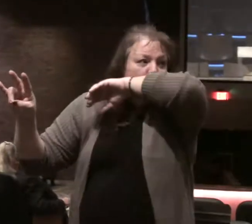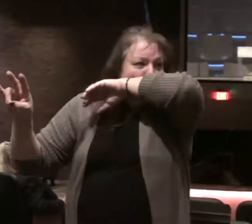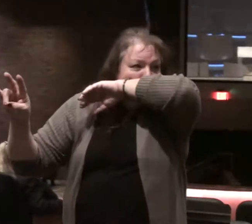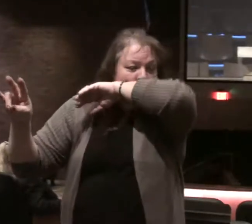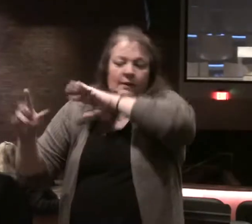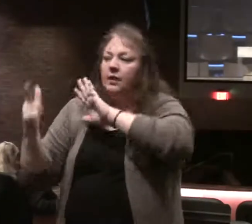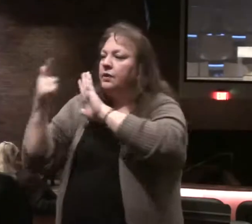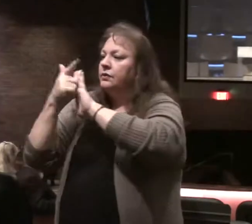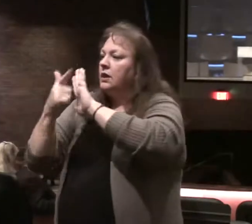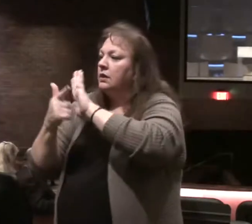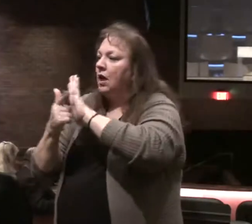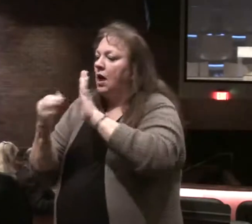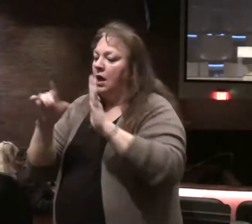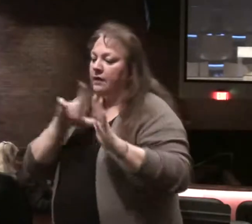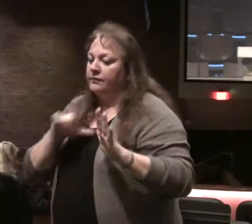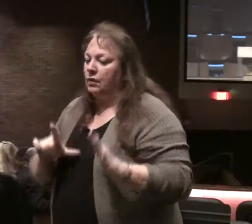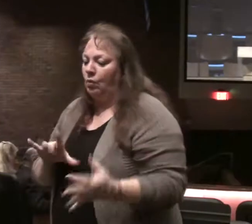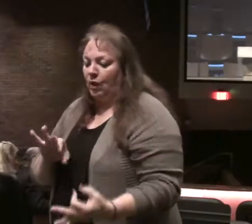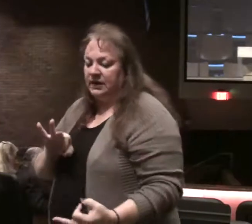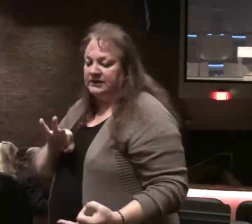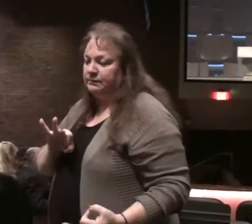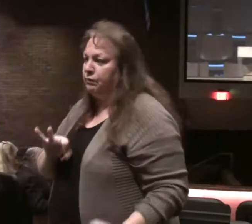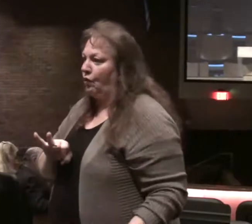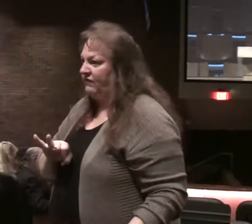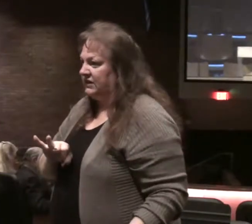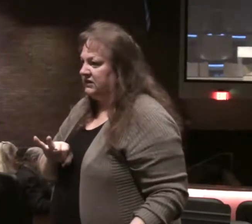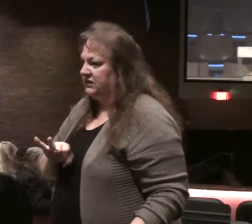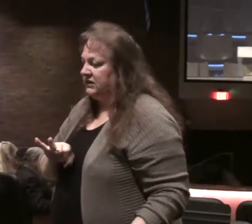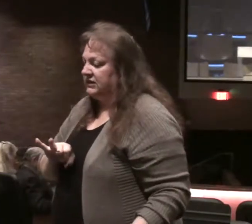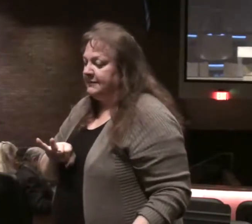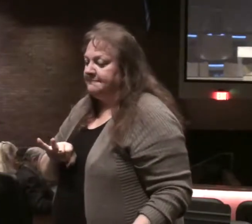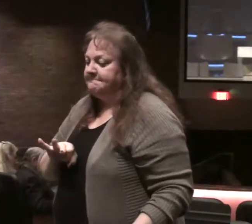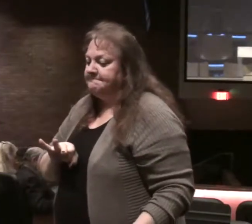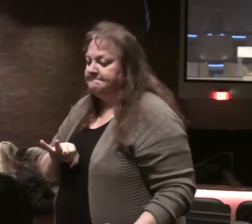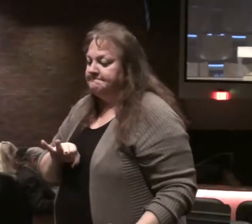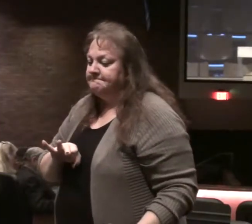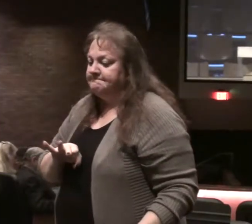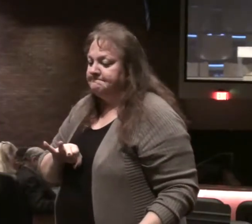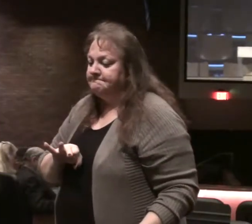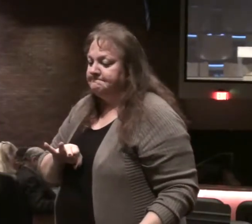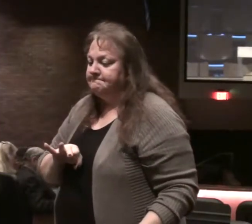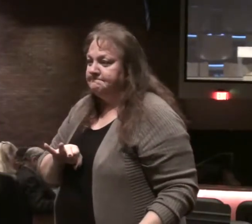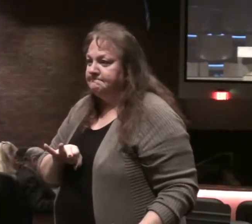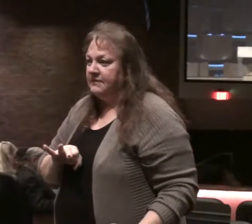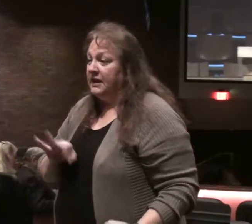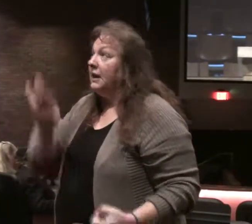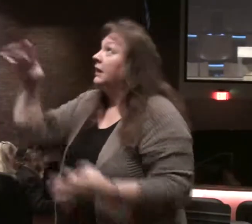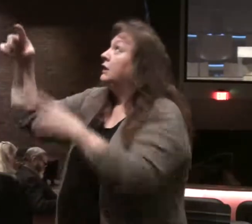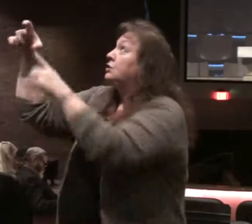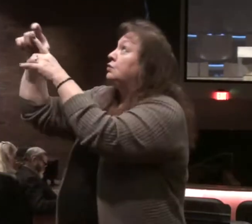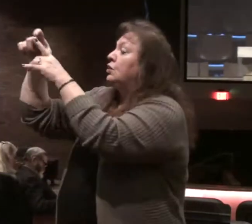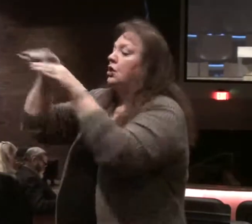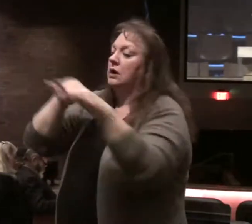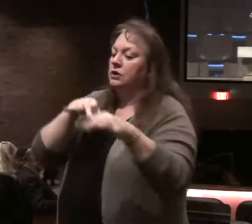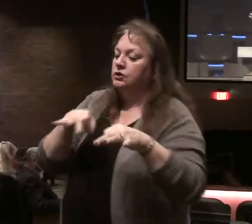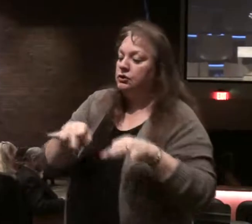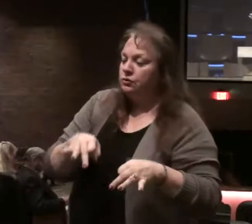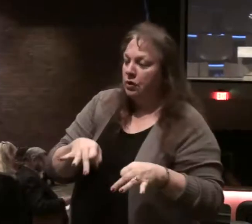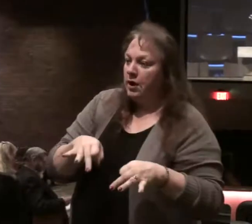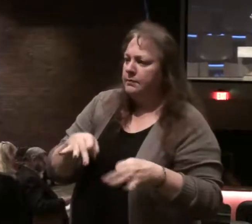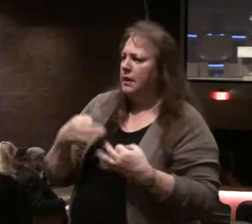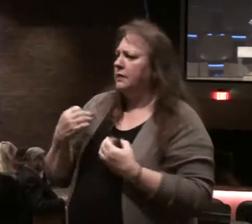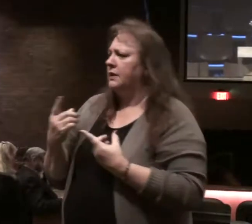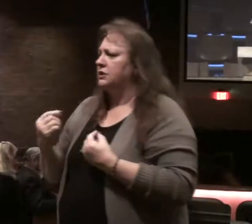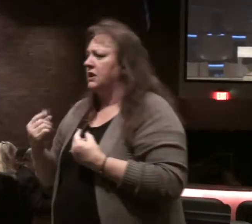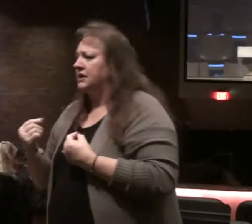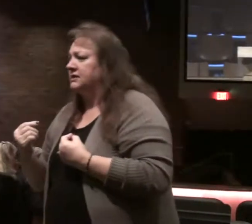of the Lord is perfect. There are be some lines here that describe the word of God and say what it does.